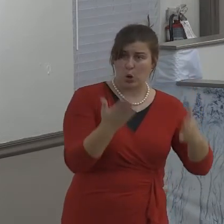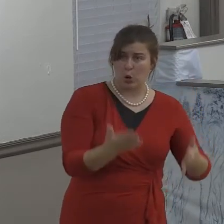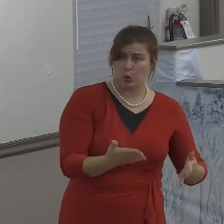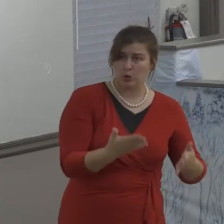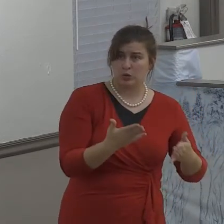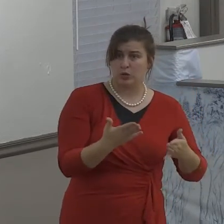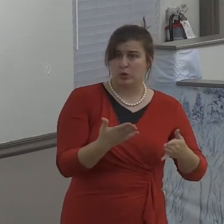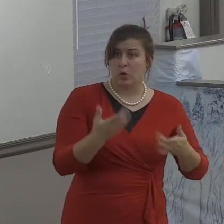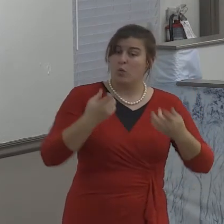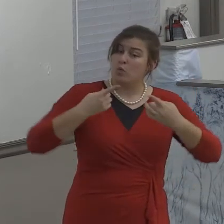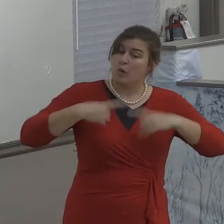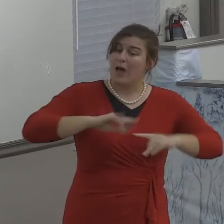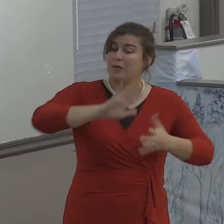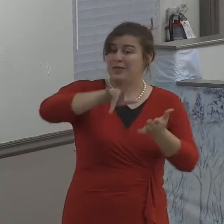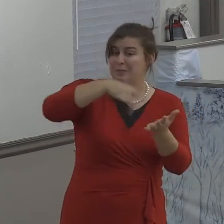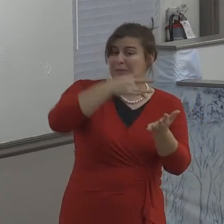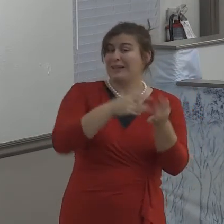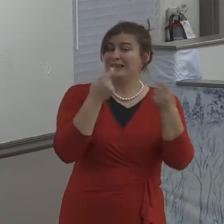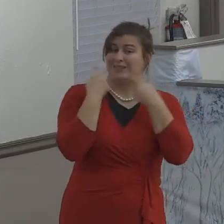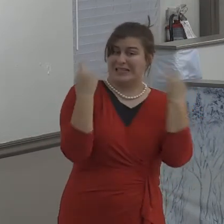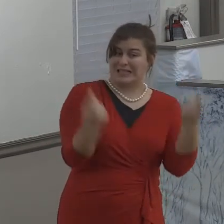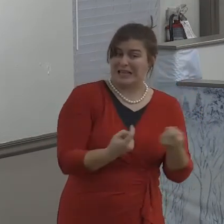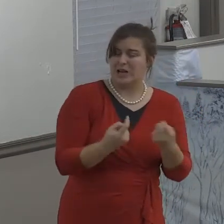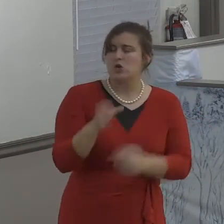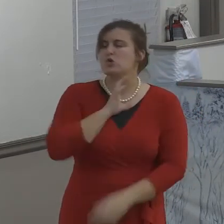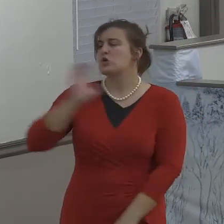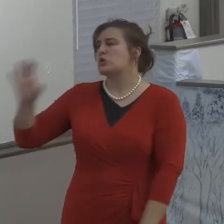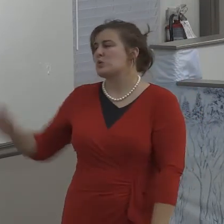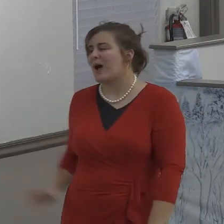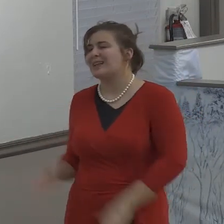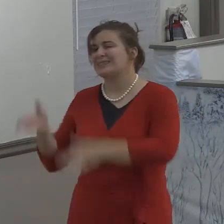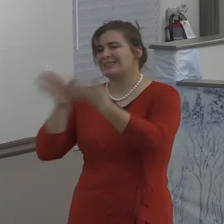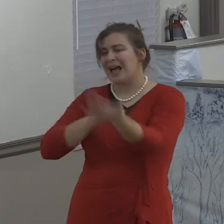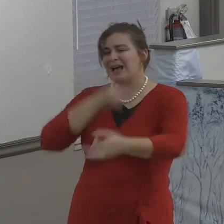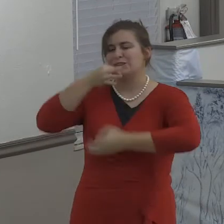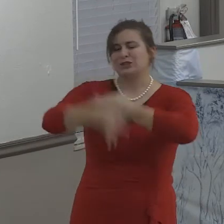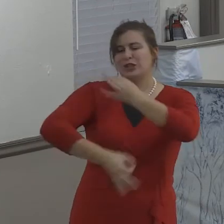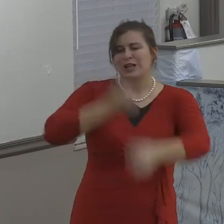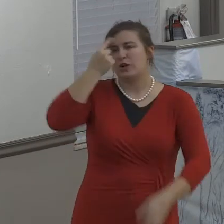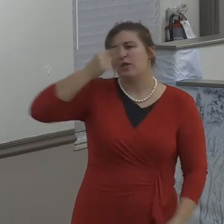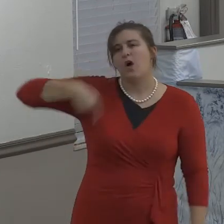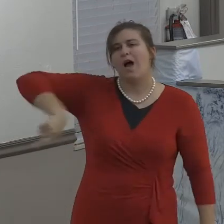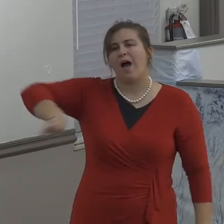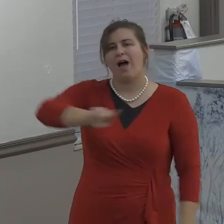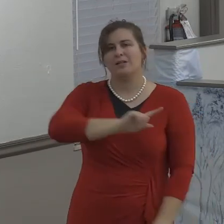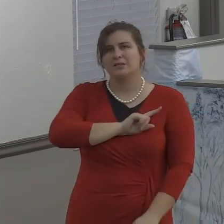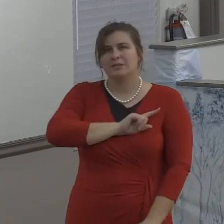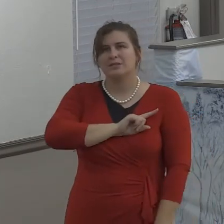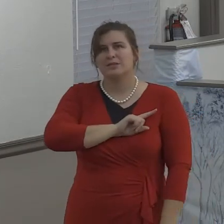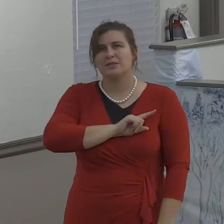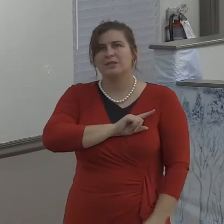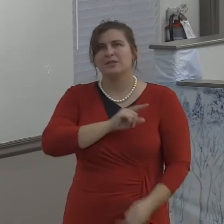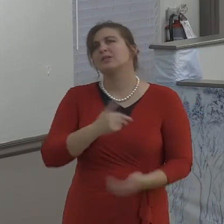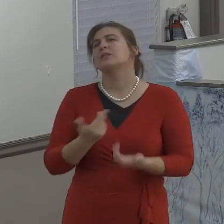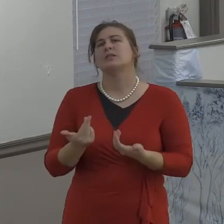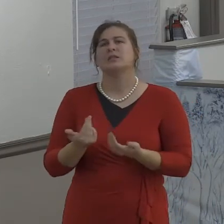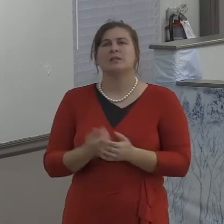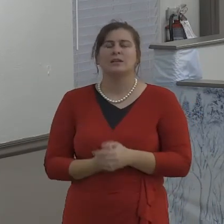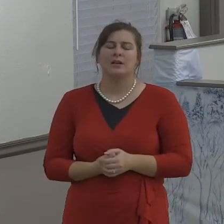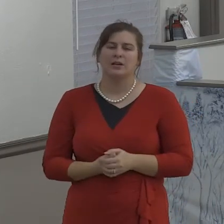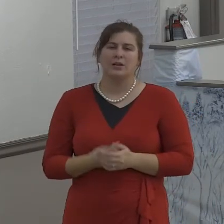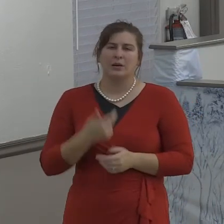-righteously moral which is just as wicked while we were had nothing to do with him